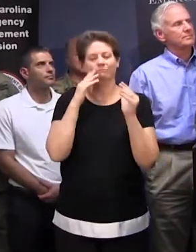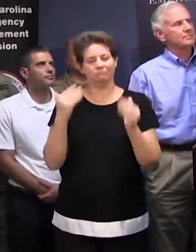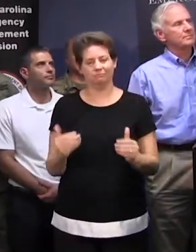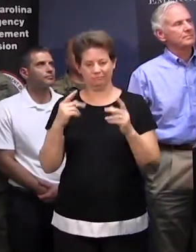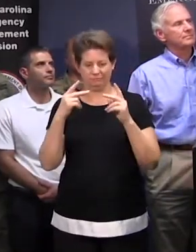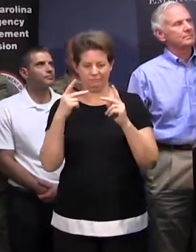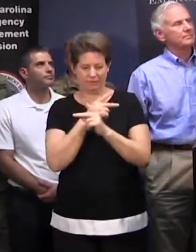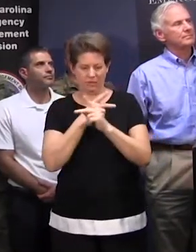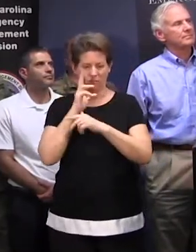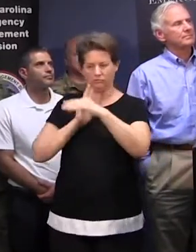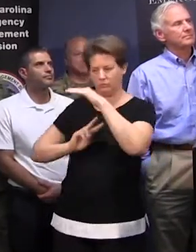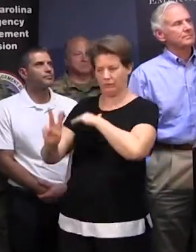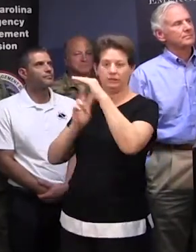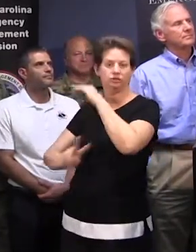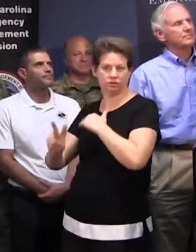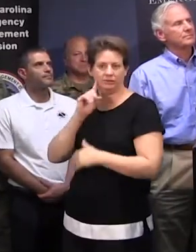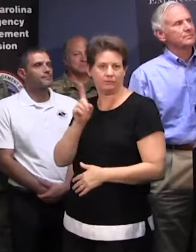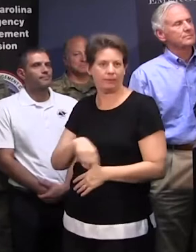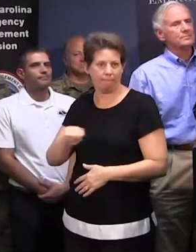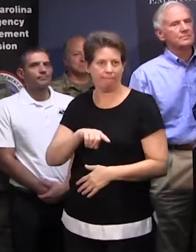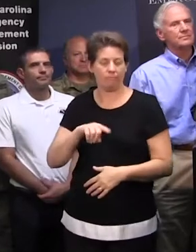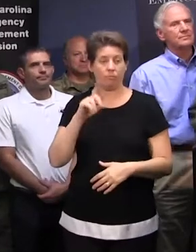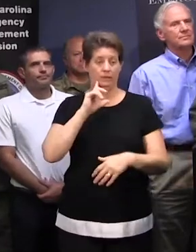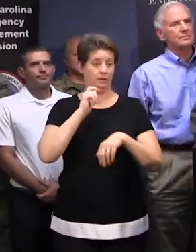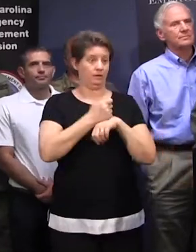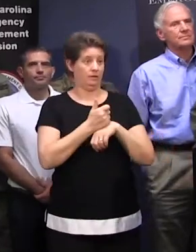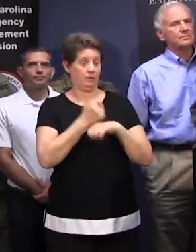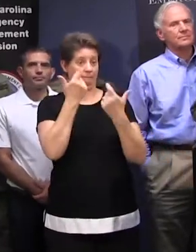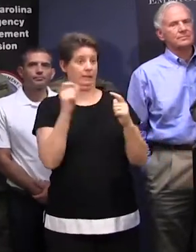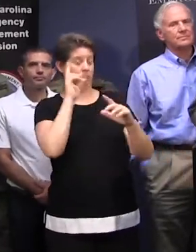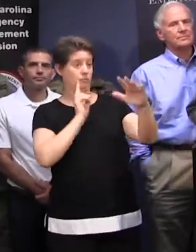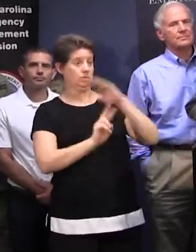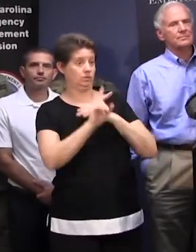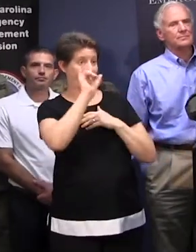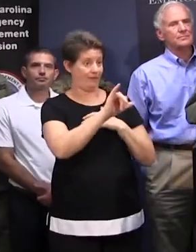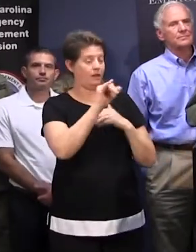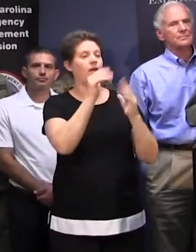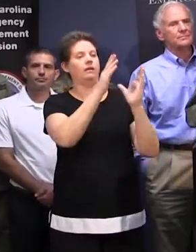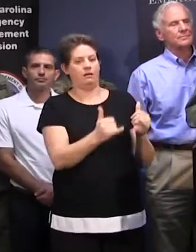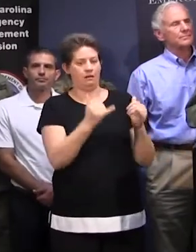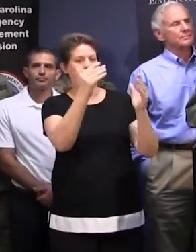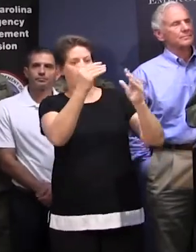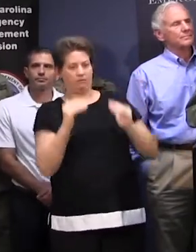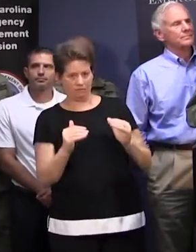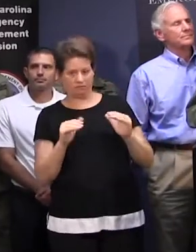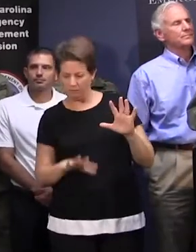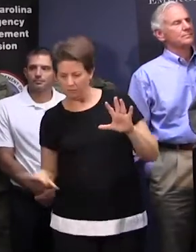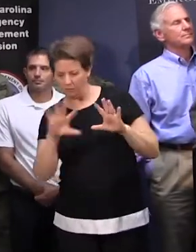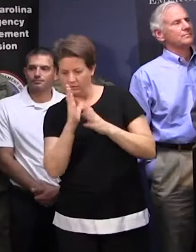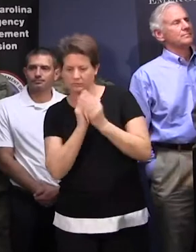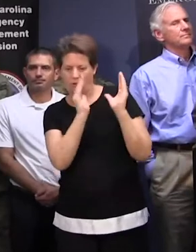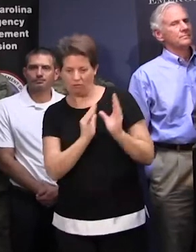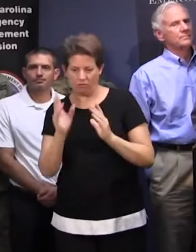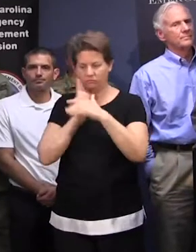model them. We just modeled what we knew was the first priority first, and now we're starting to backfill and look at some